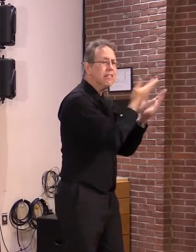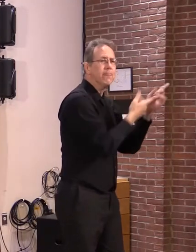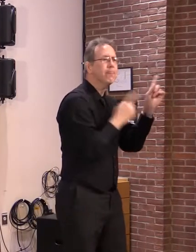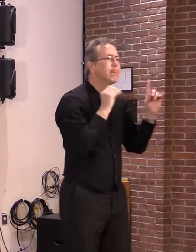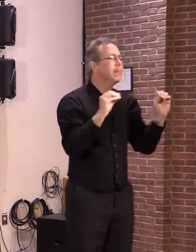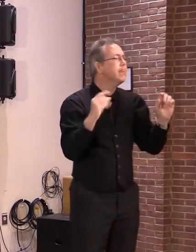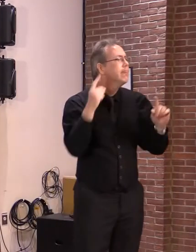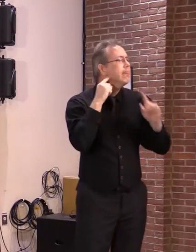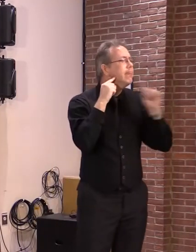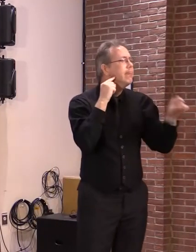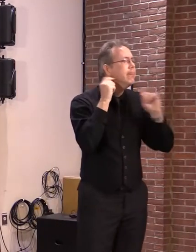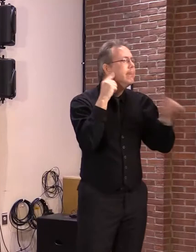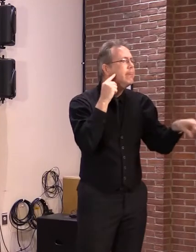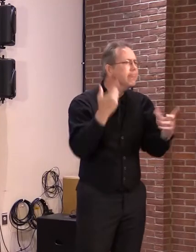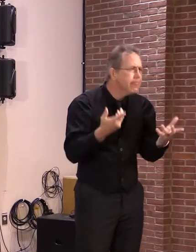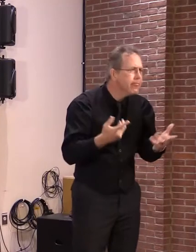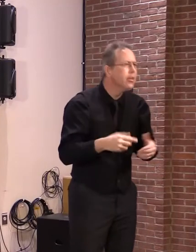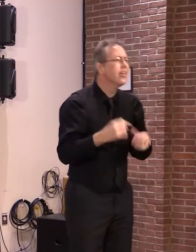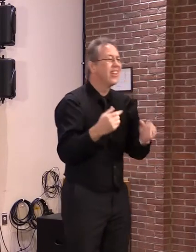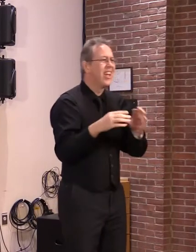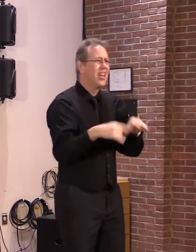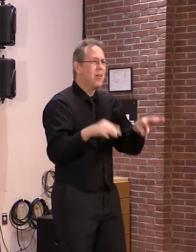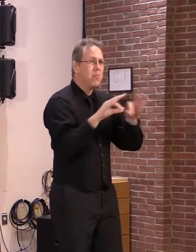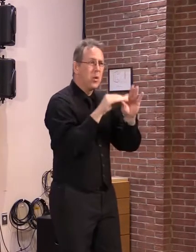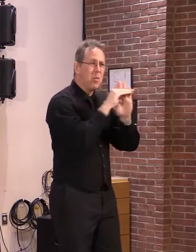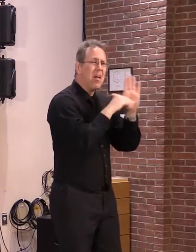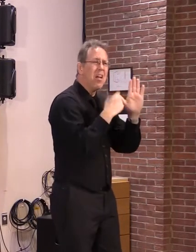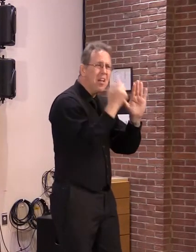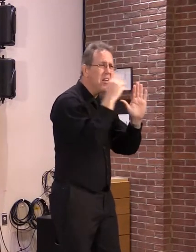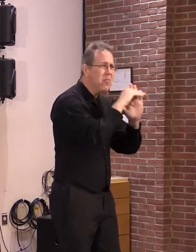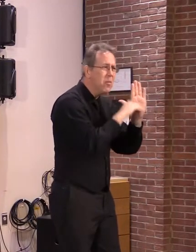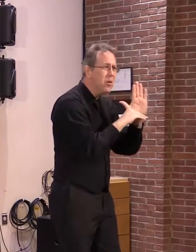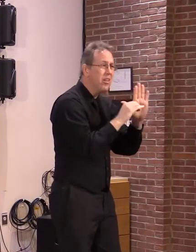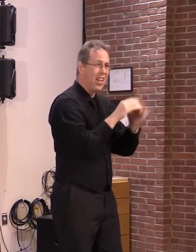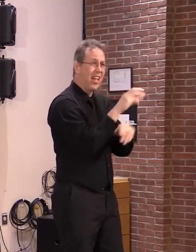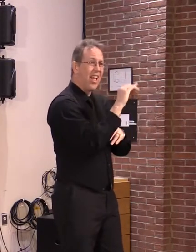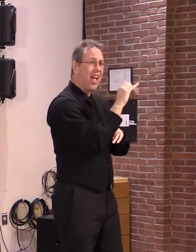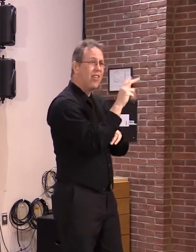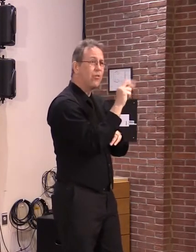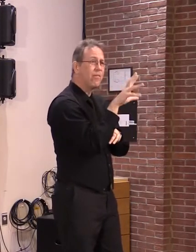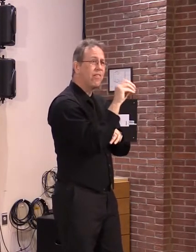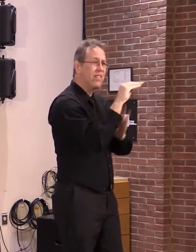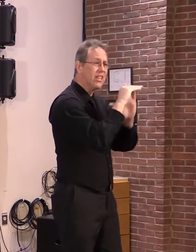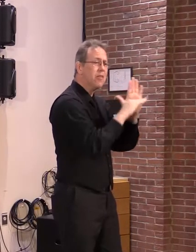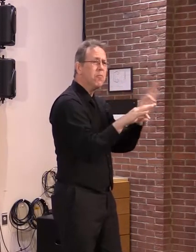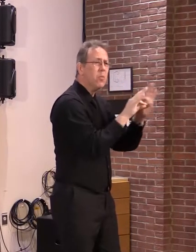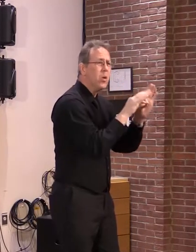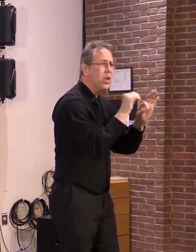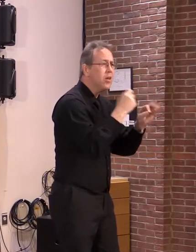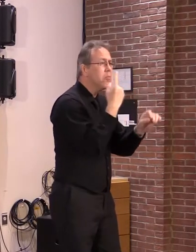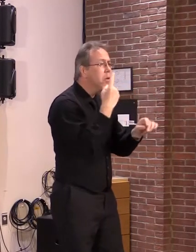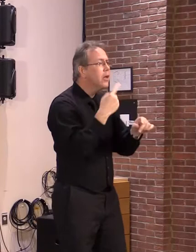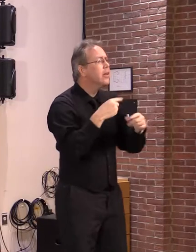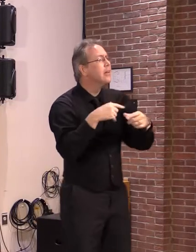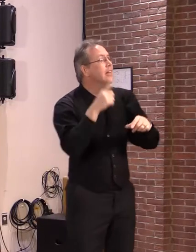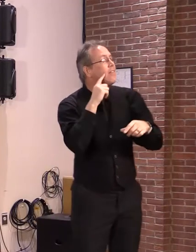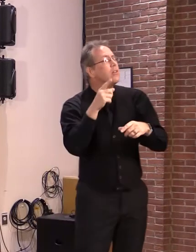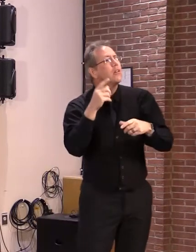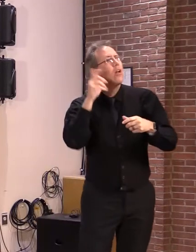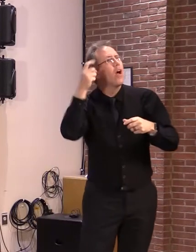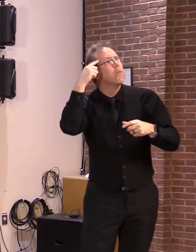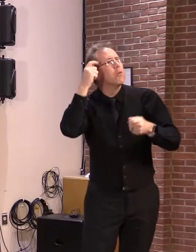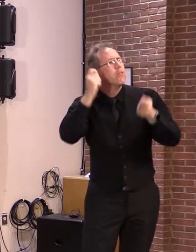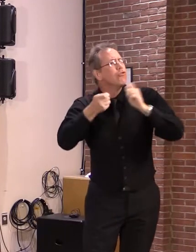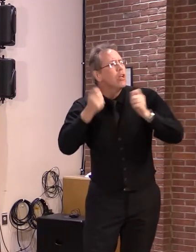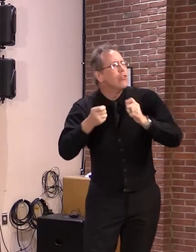the necessary policies to make Act 250 more efficient. The bill includes governance changes, which will